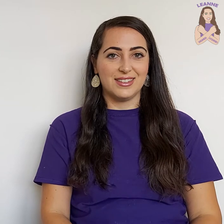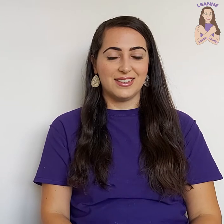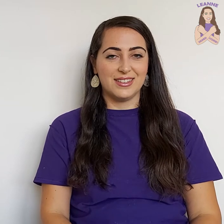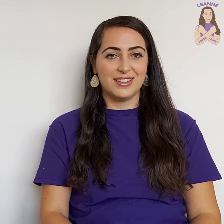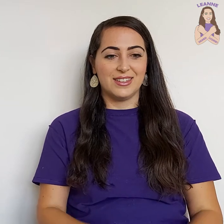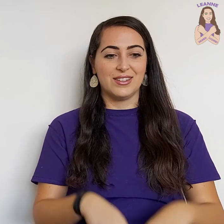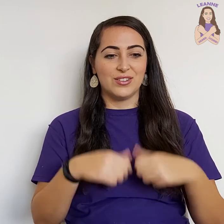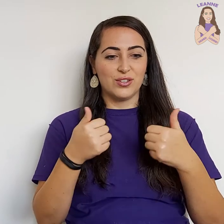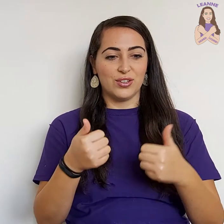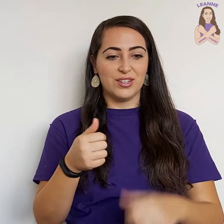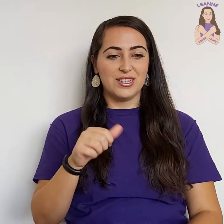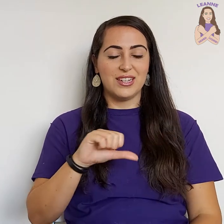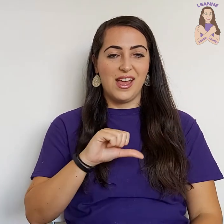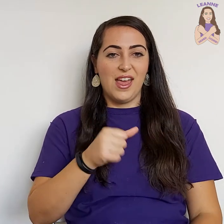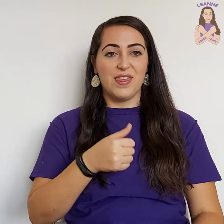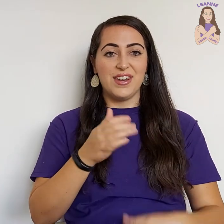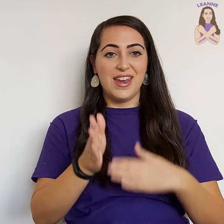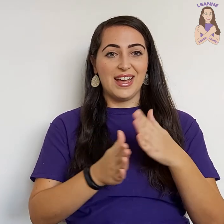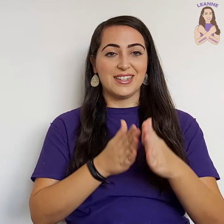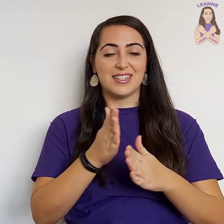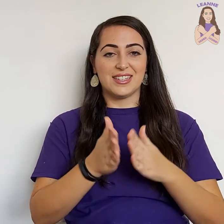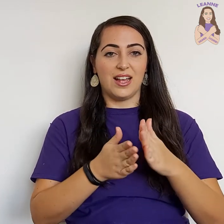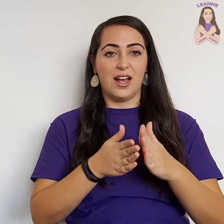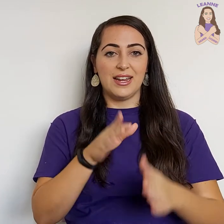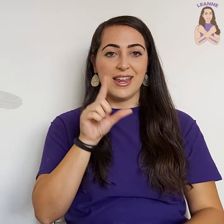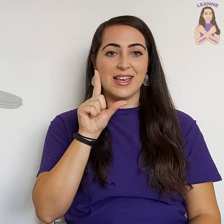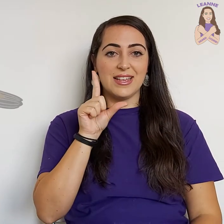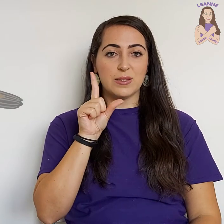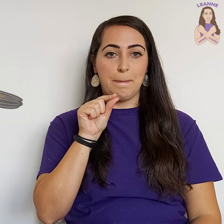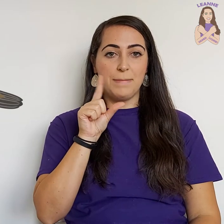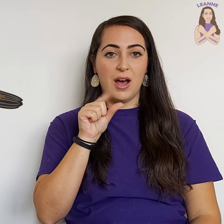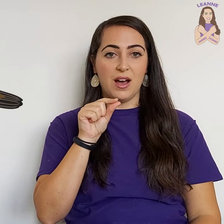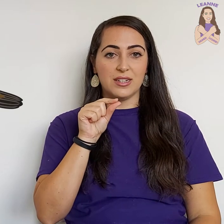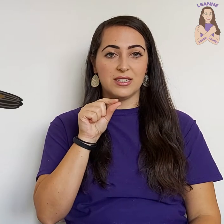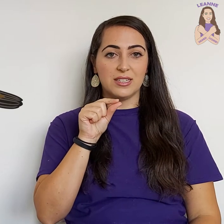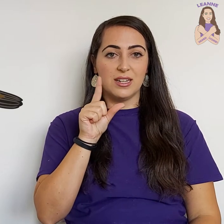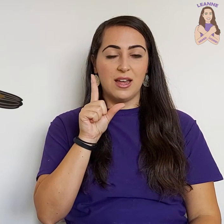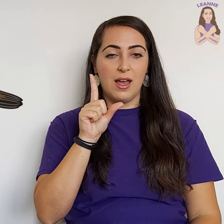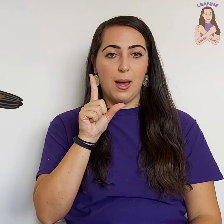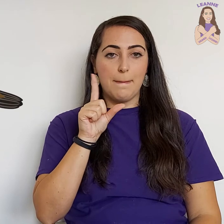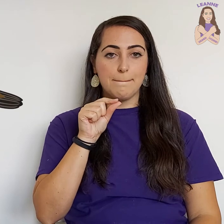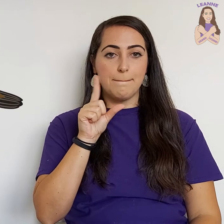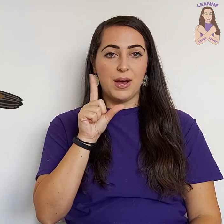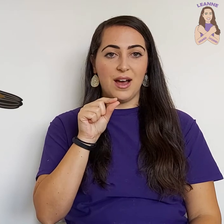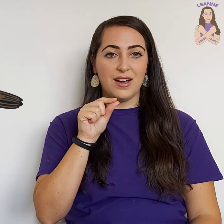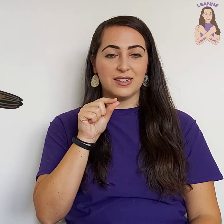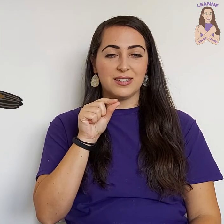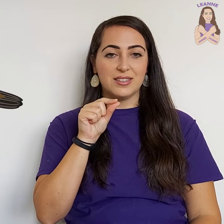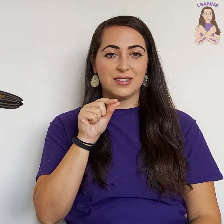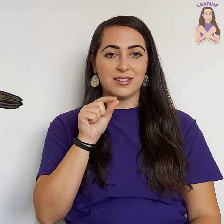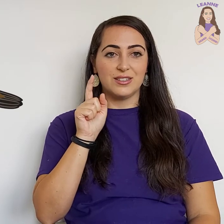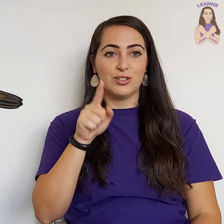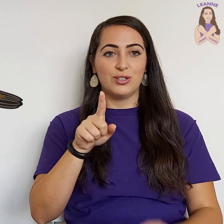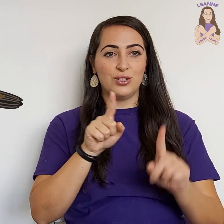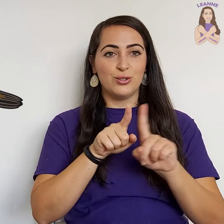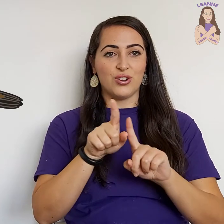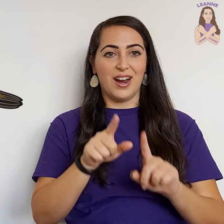Good. The next sign is Bird. Bird. You try.